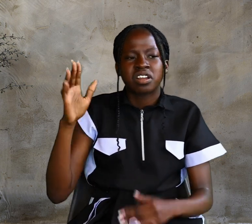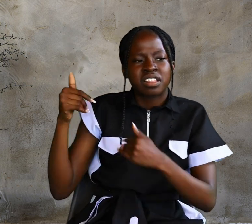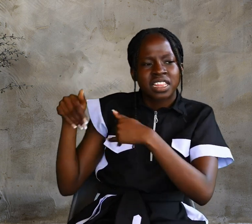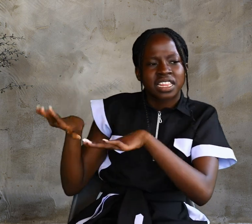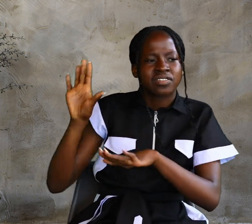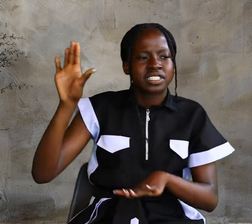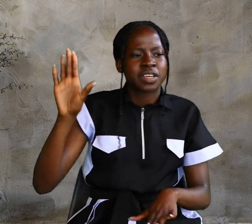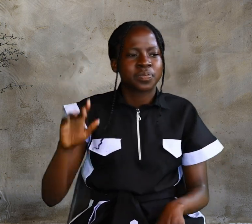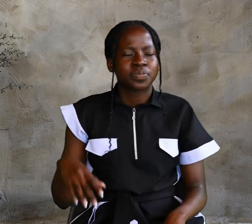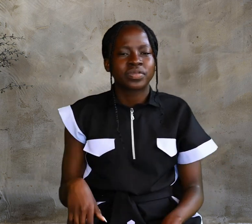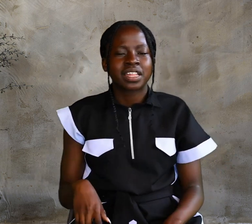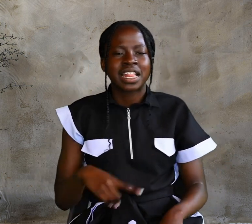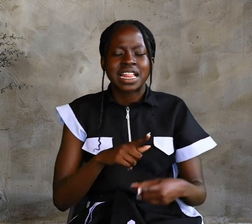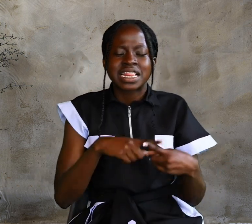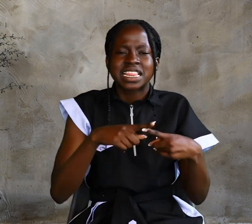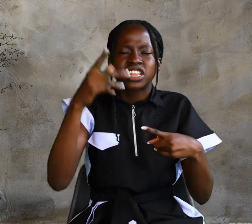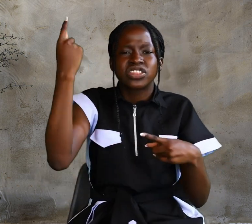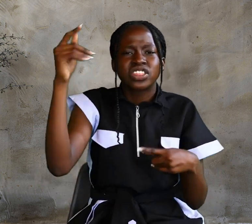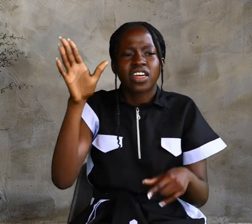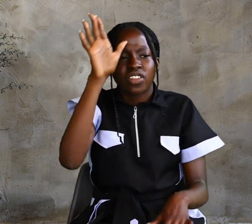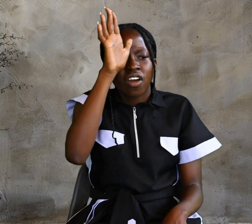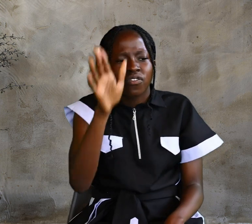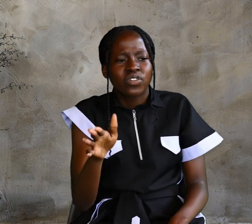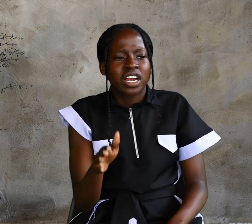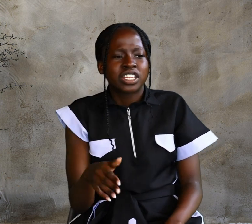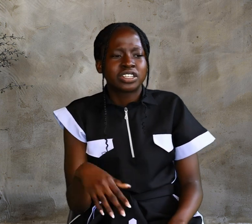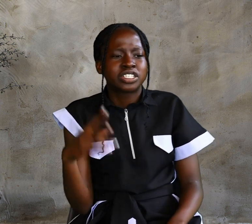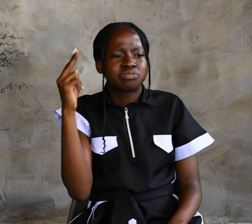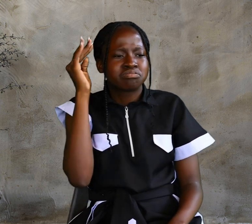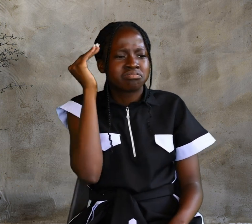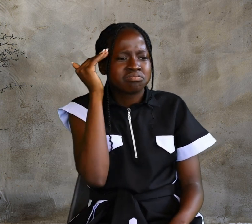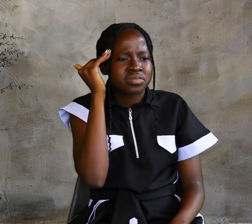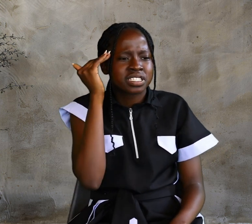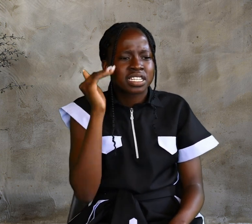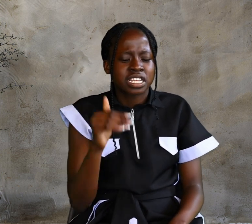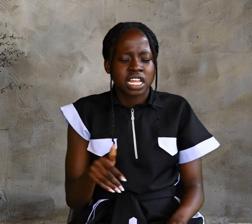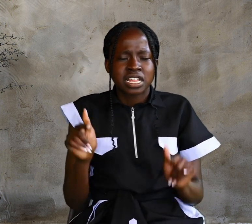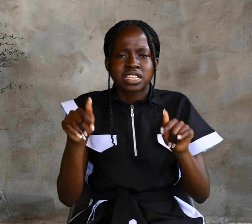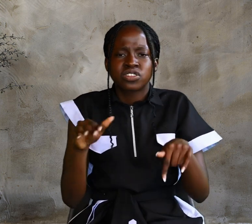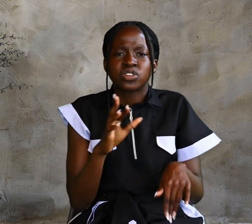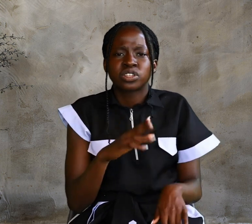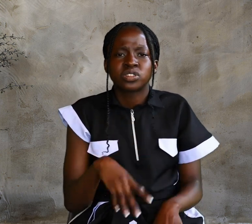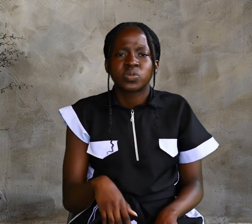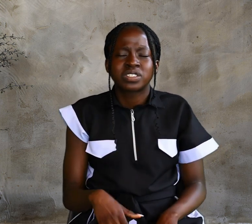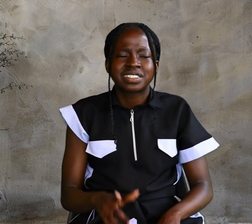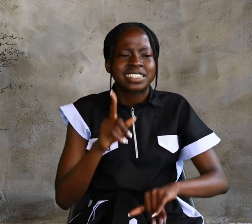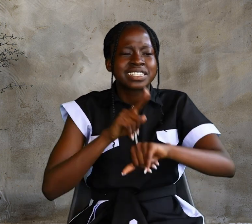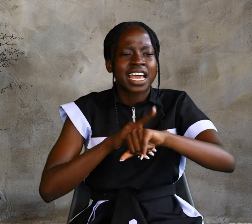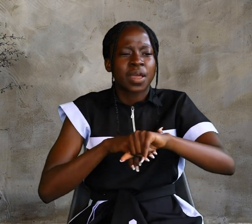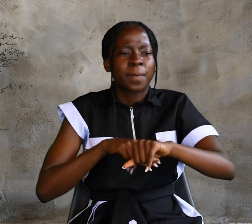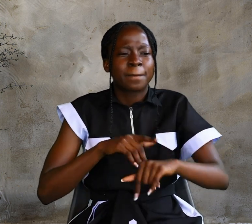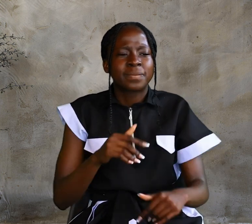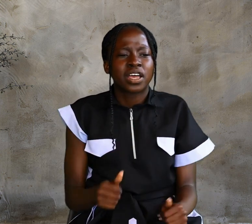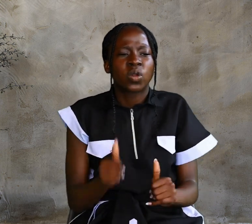Then the father realized that this was the exact time At which Jesus had said to him,